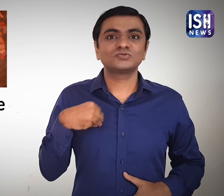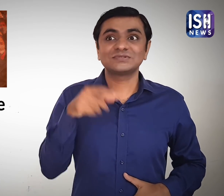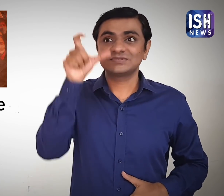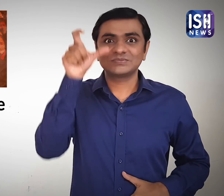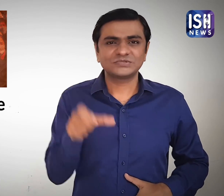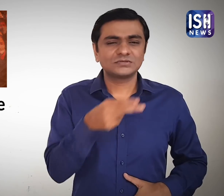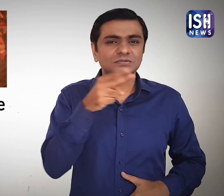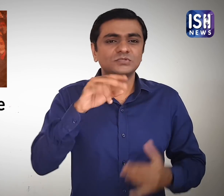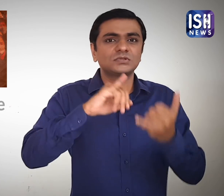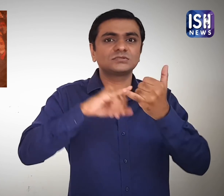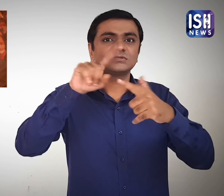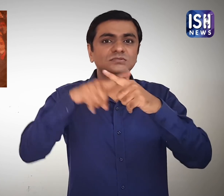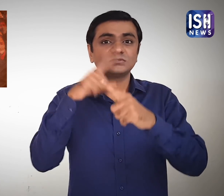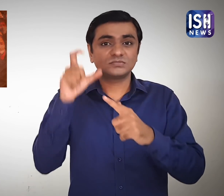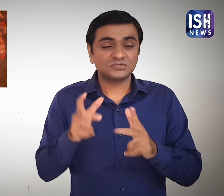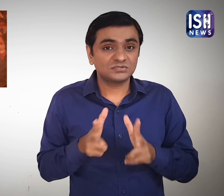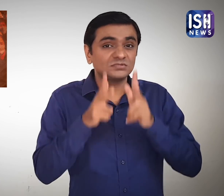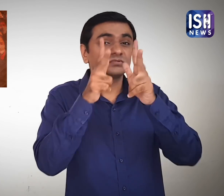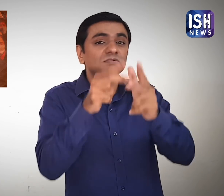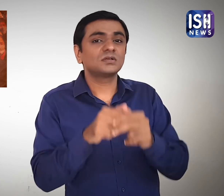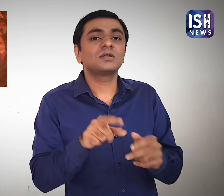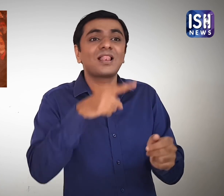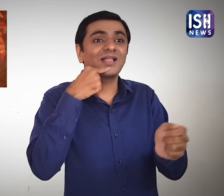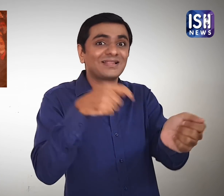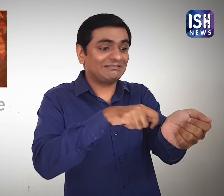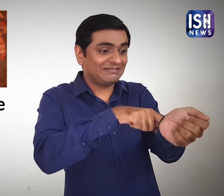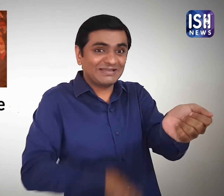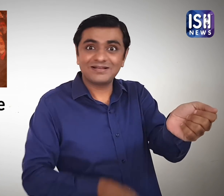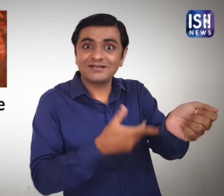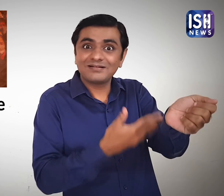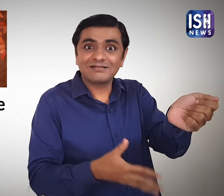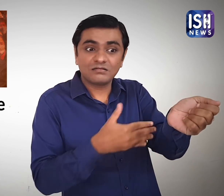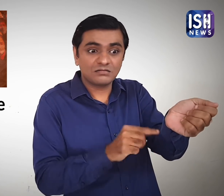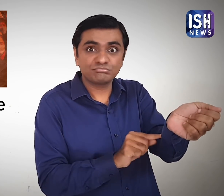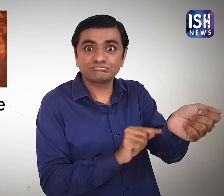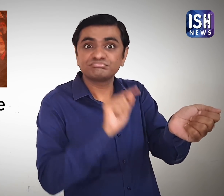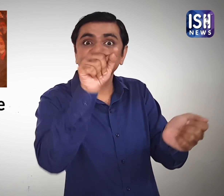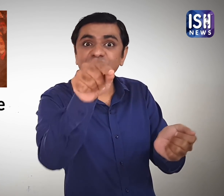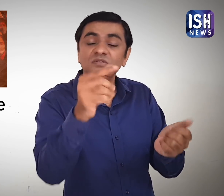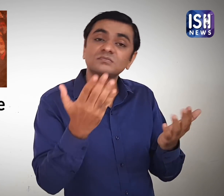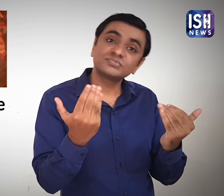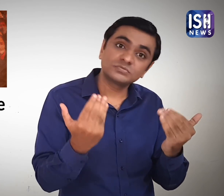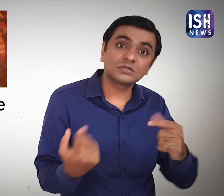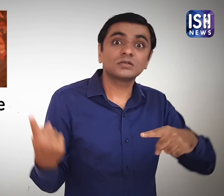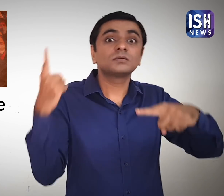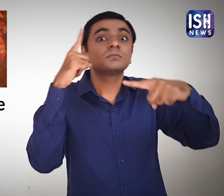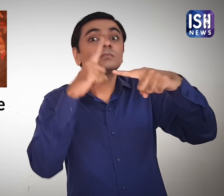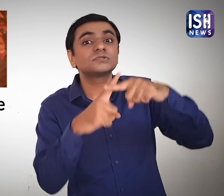Shenk Jifang, a Chinese doctor, said that patients can pass the virus to others via blood or mucus.